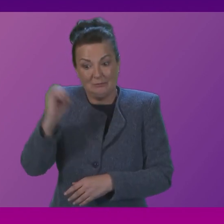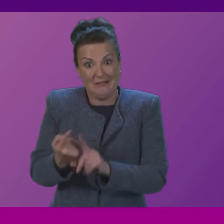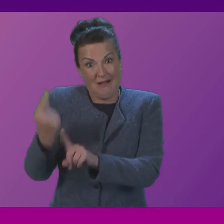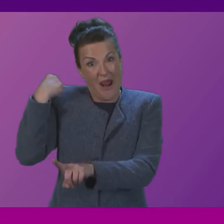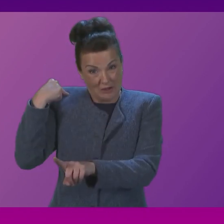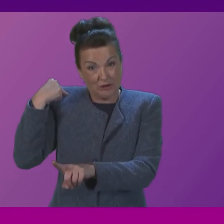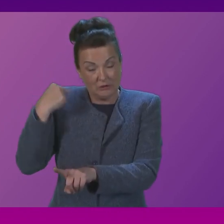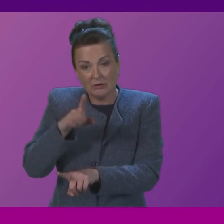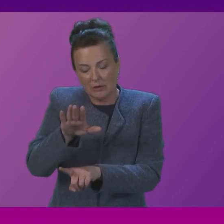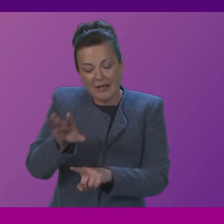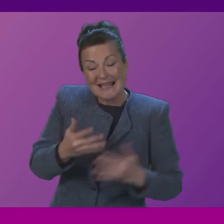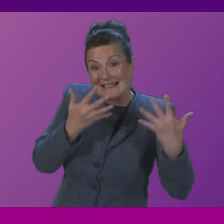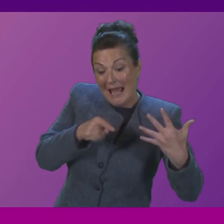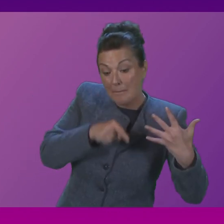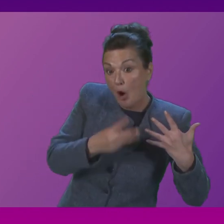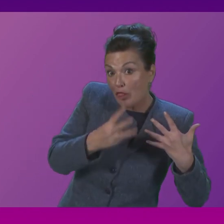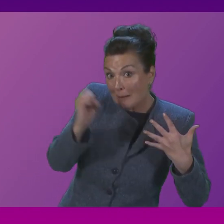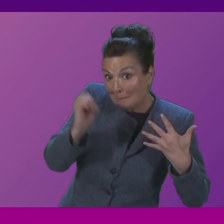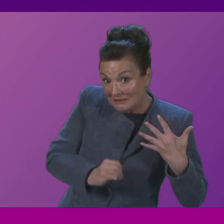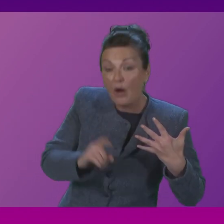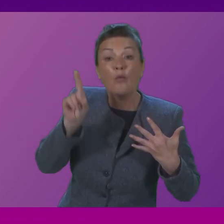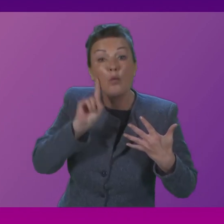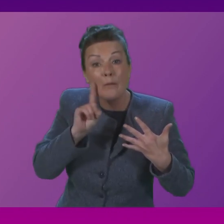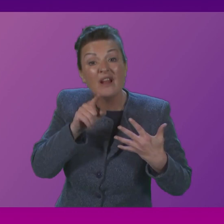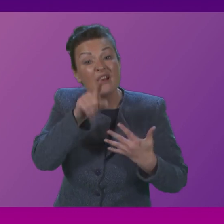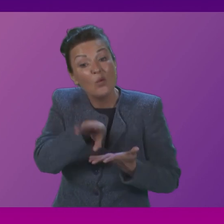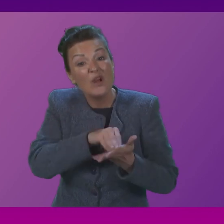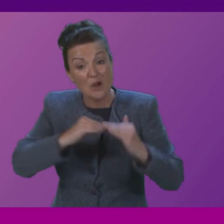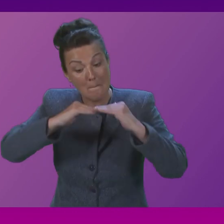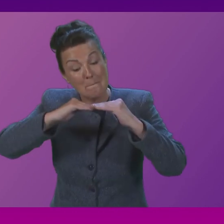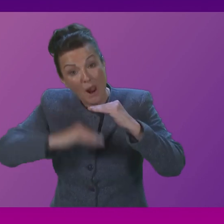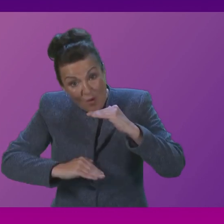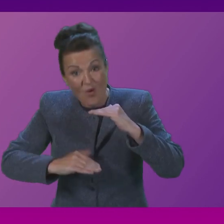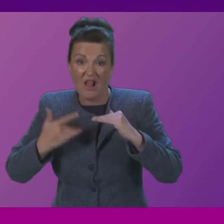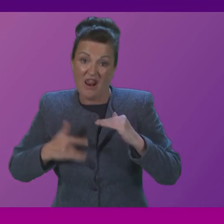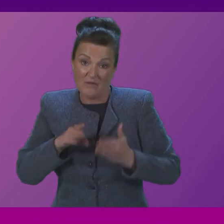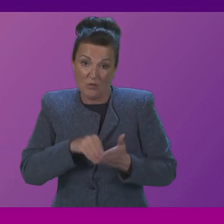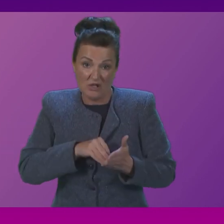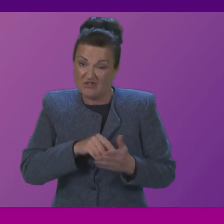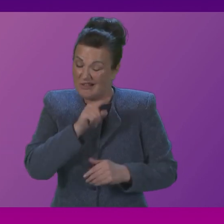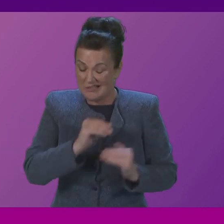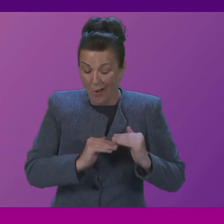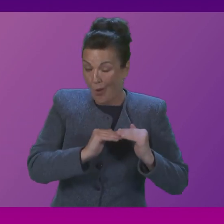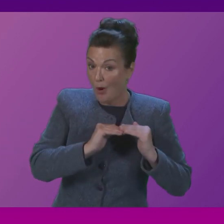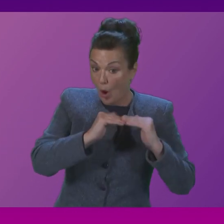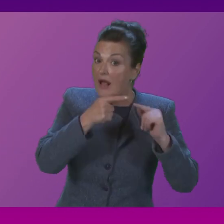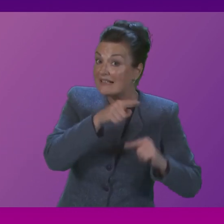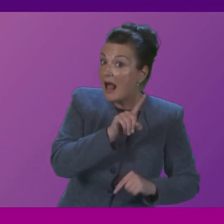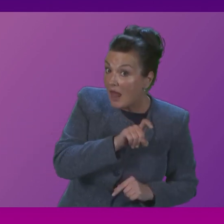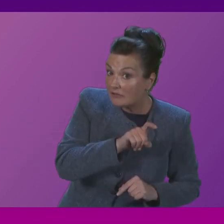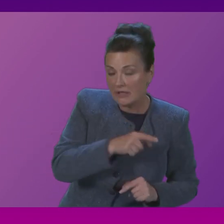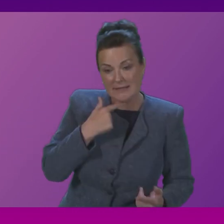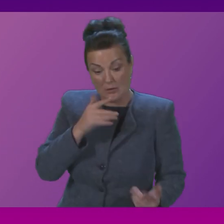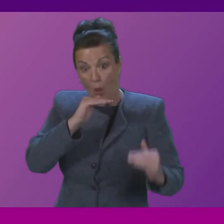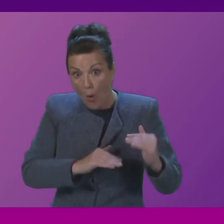.3% of women in Scotland earning below the real living wage is lower than the equivalent UK figure of 14.3%